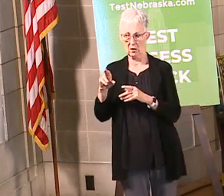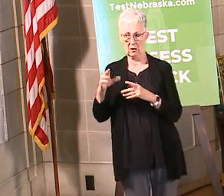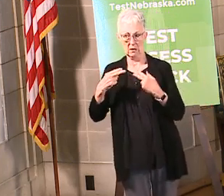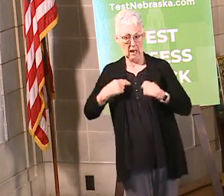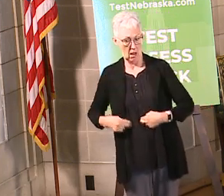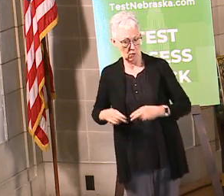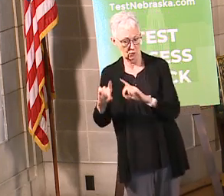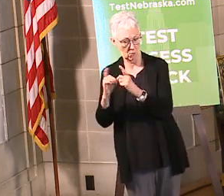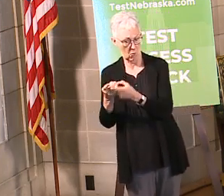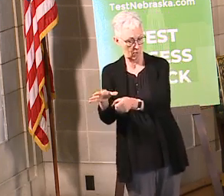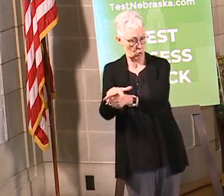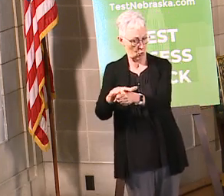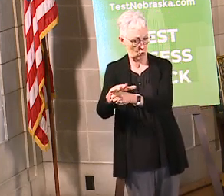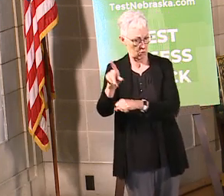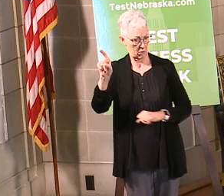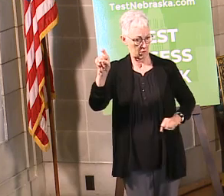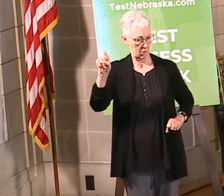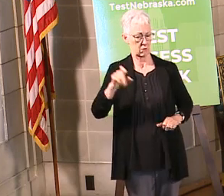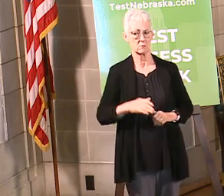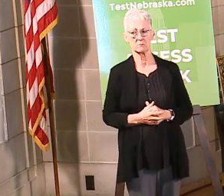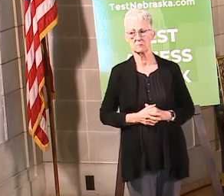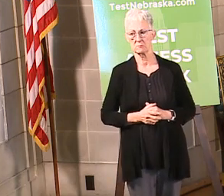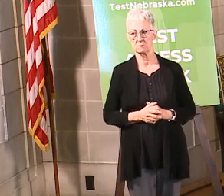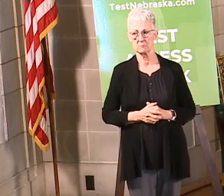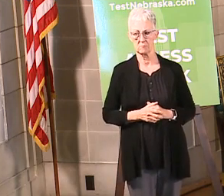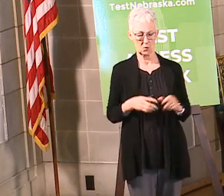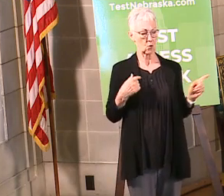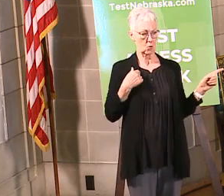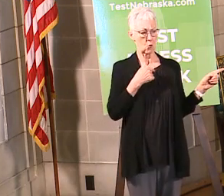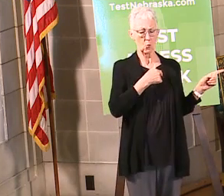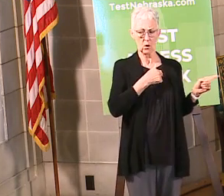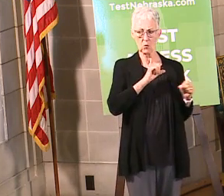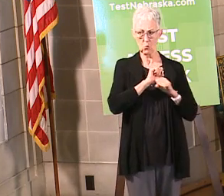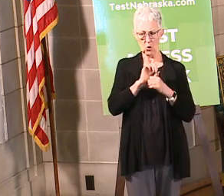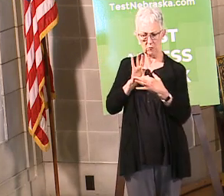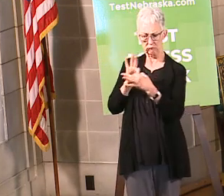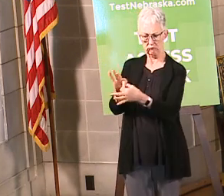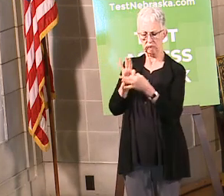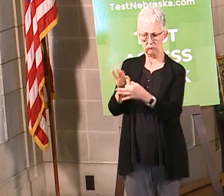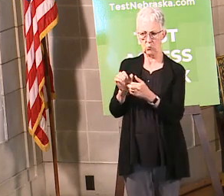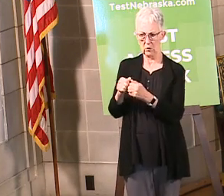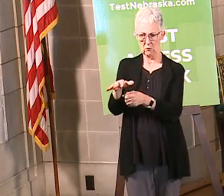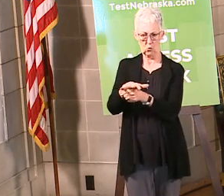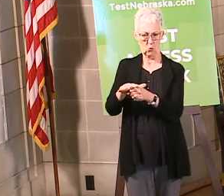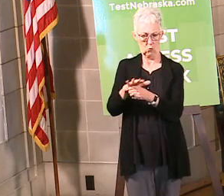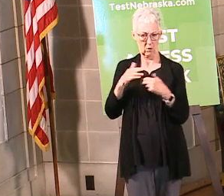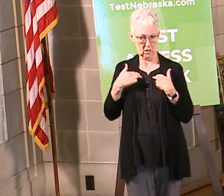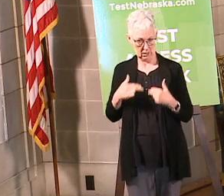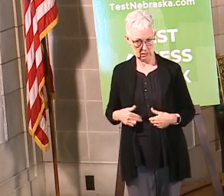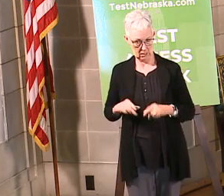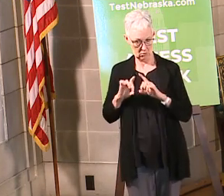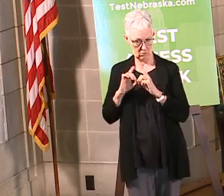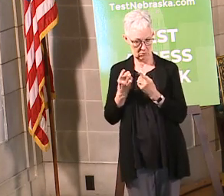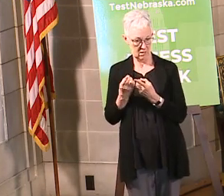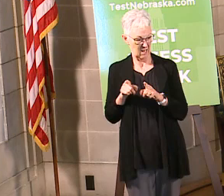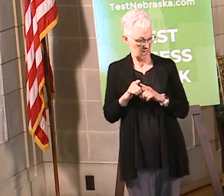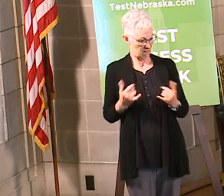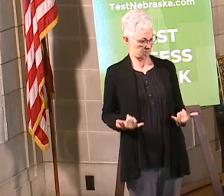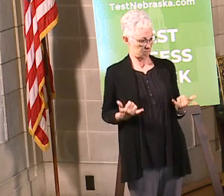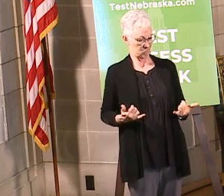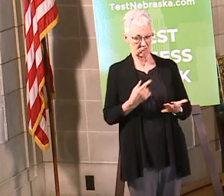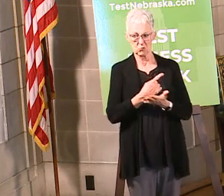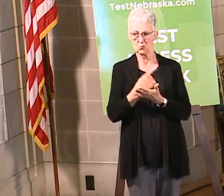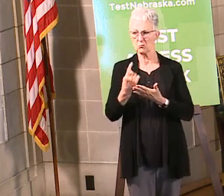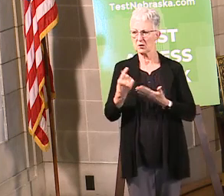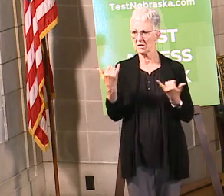reopening decision? So what we do is we tend to work with the local public health department. So for example, we made the announcement this week with regard to